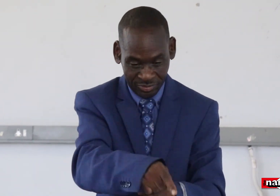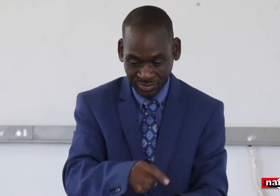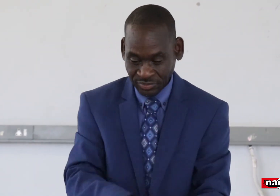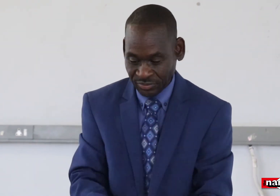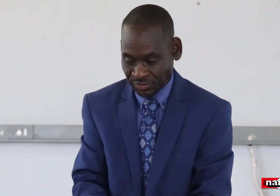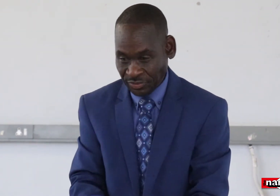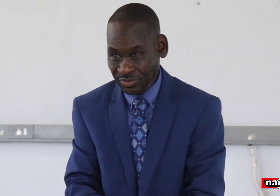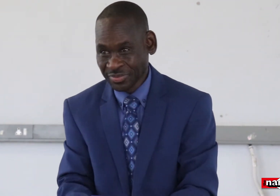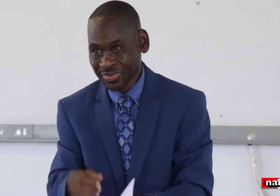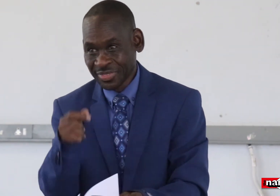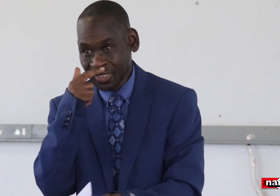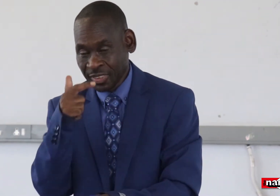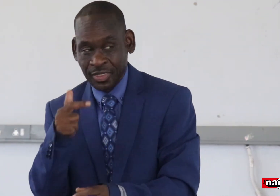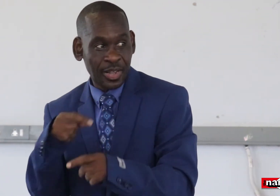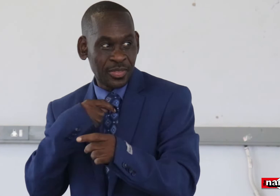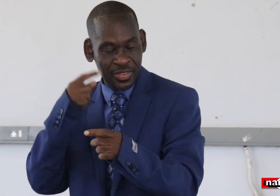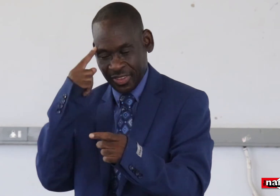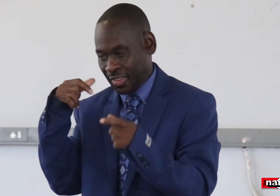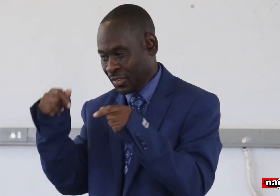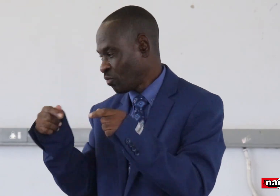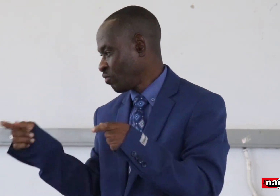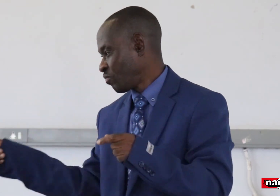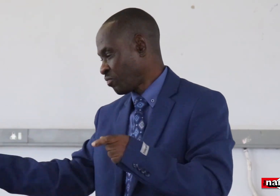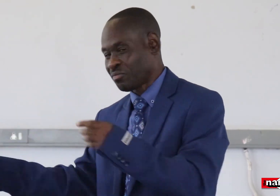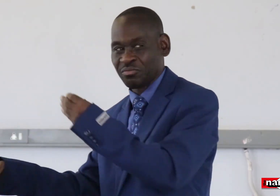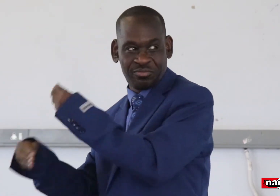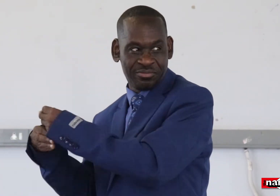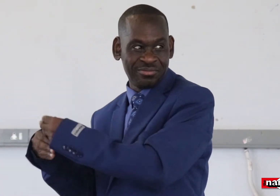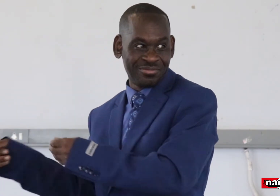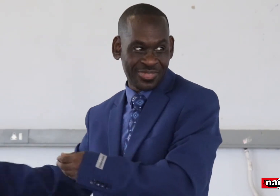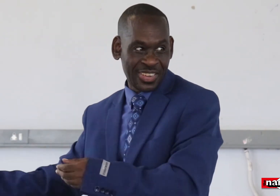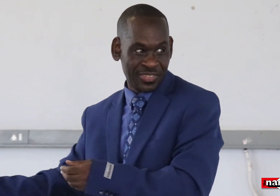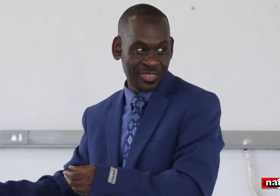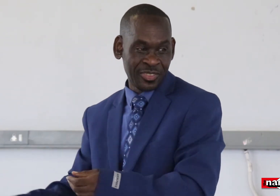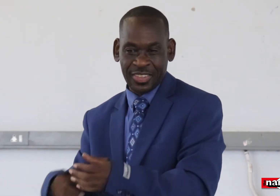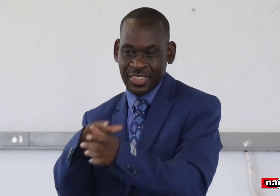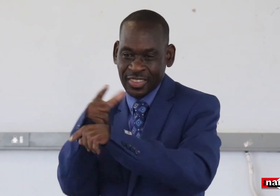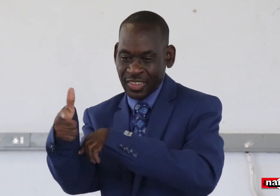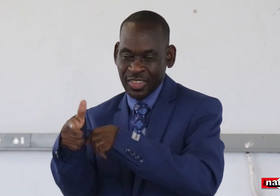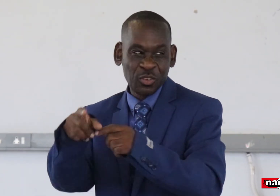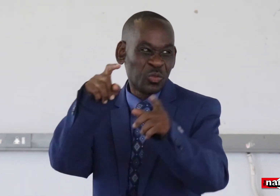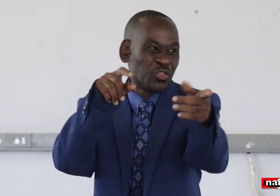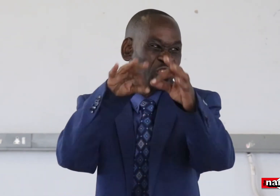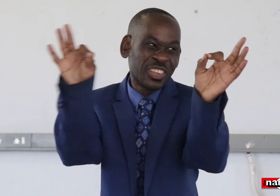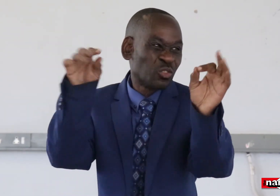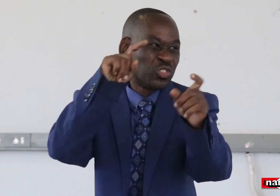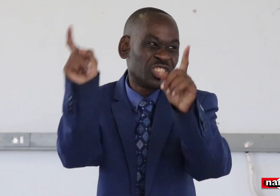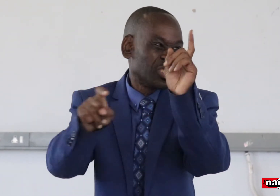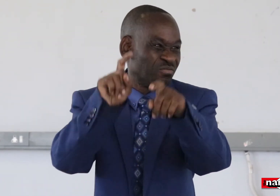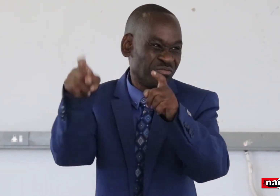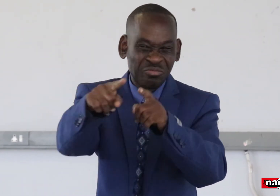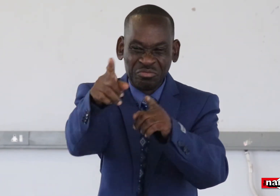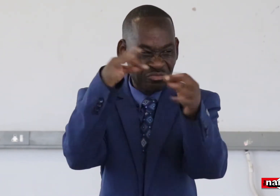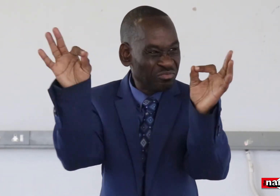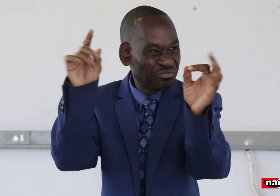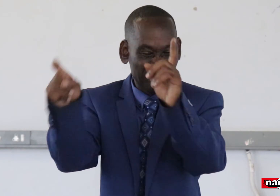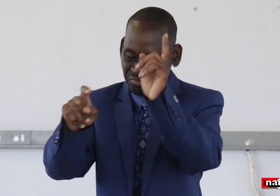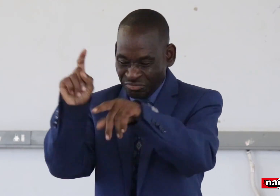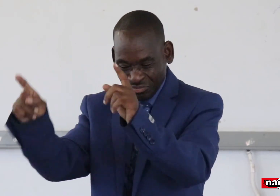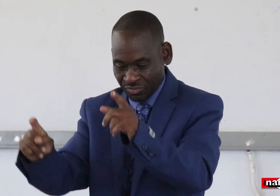which they are talking about, is this meeting which they claim to themselves. The group, the friction which is supporting the German Secretary.